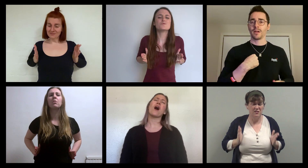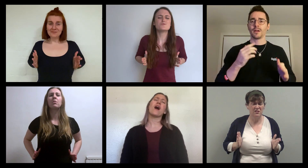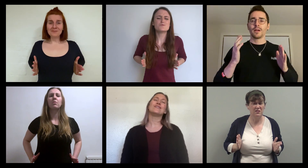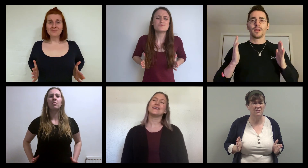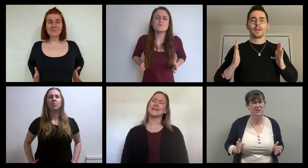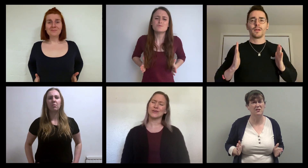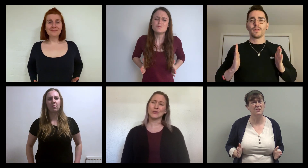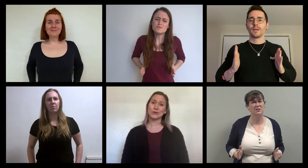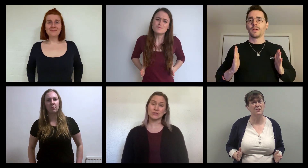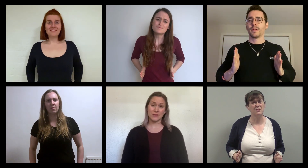only human